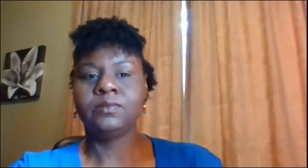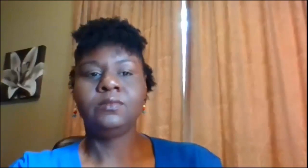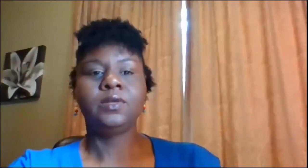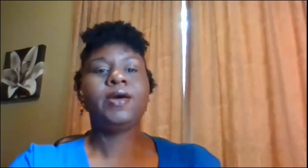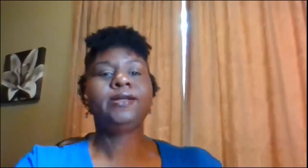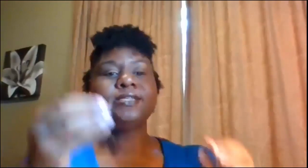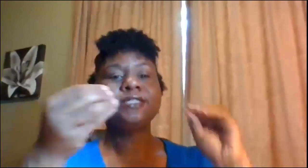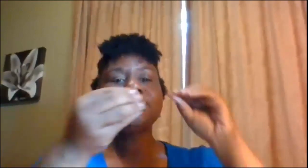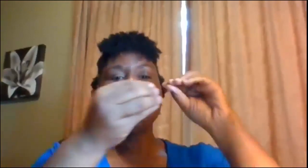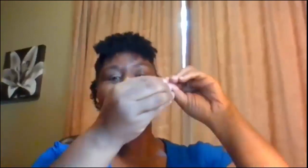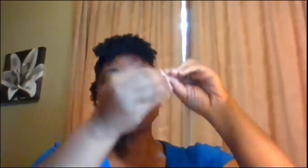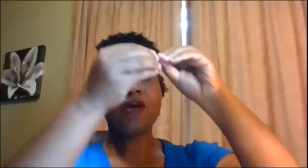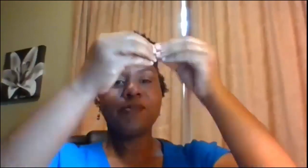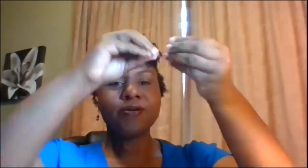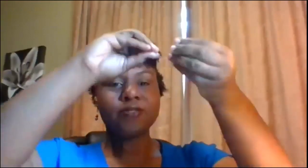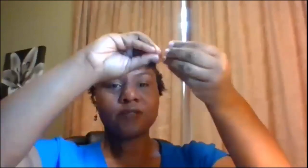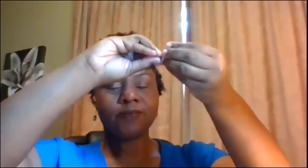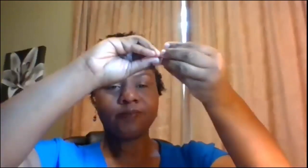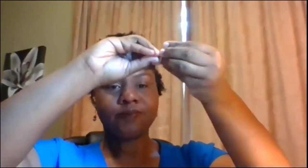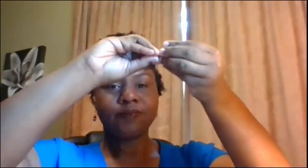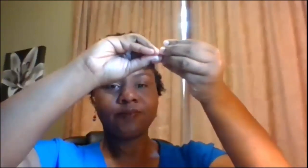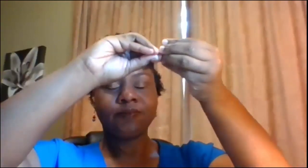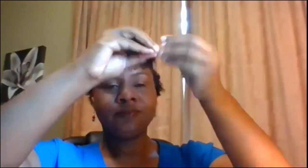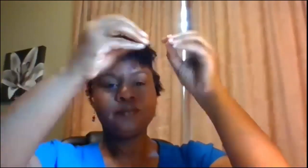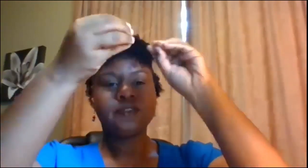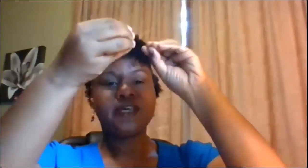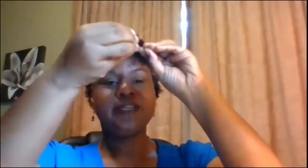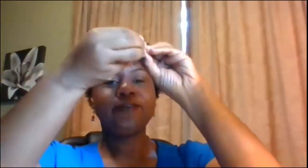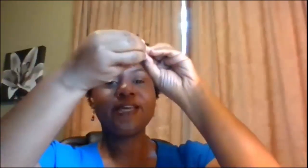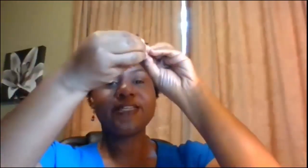all right this is the sign for numbers like a little kiss